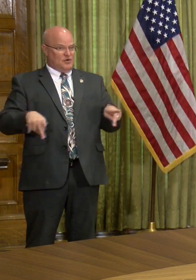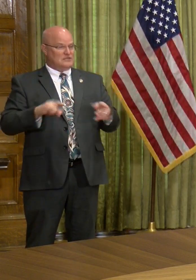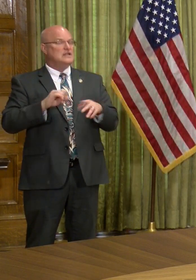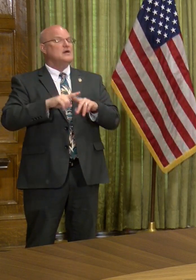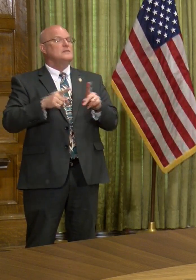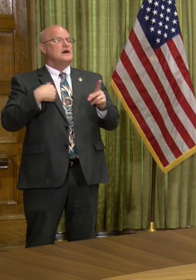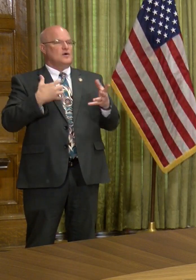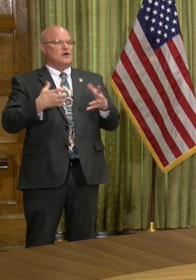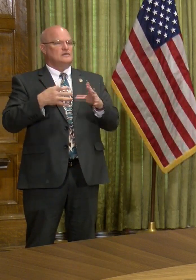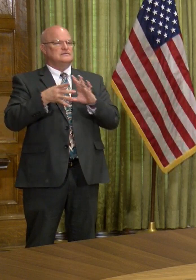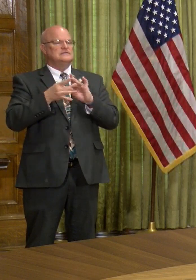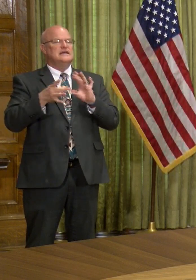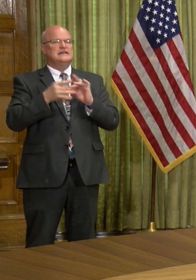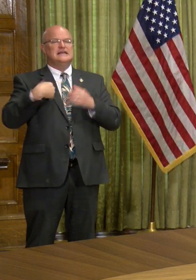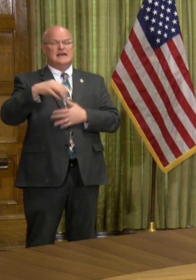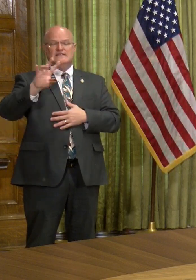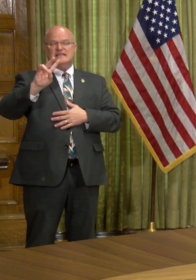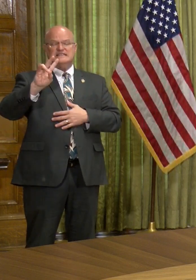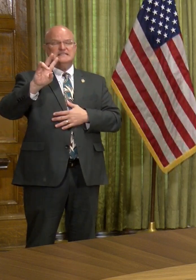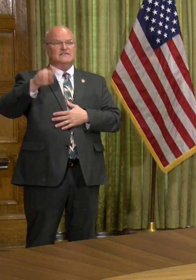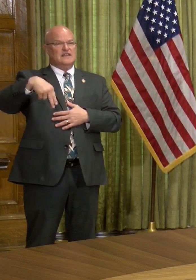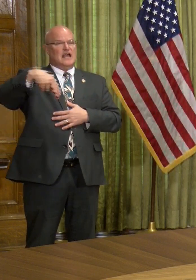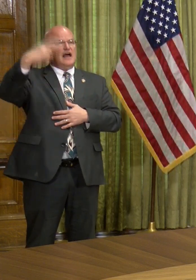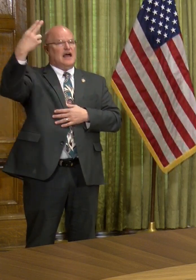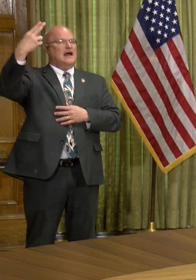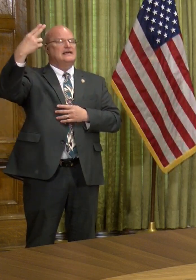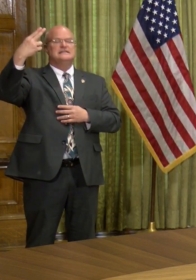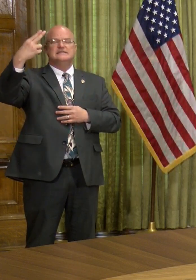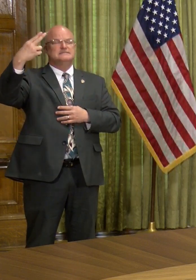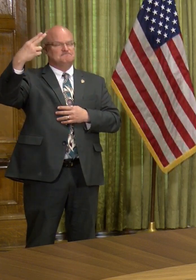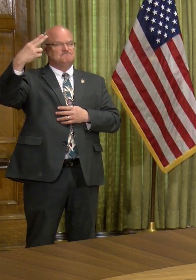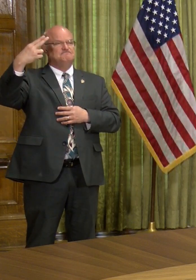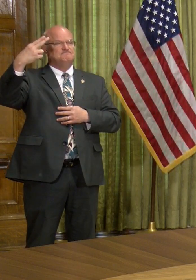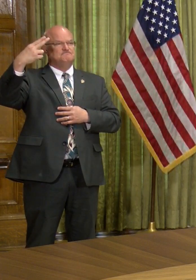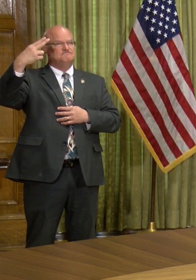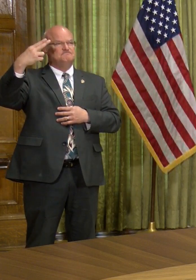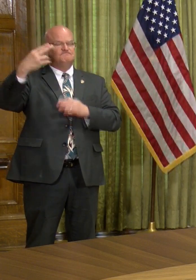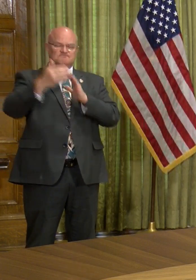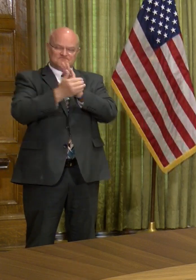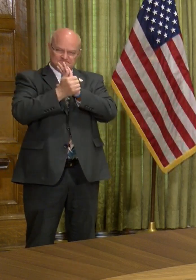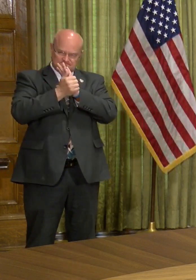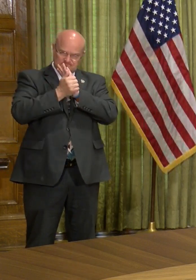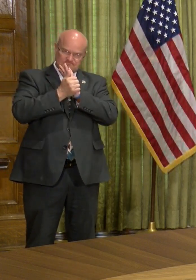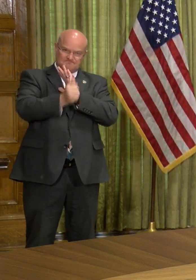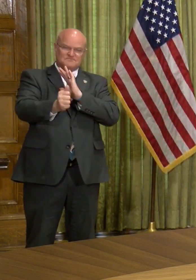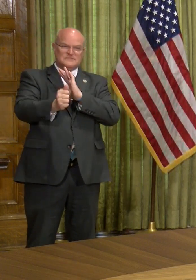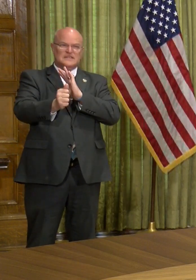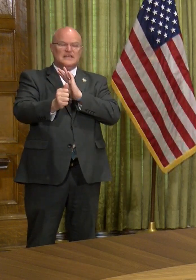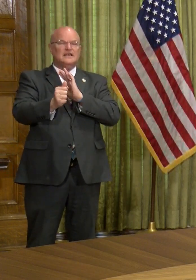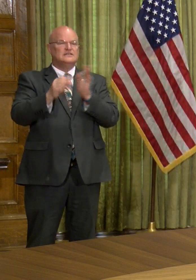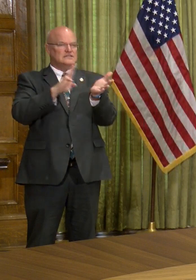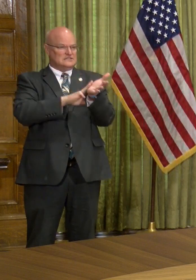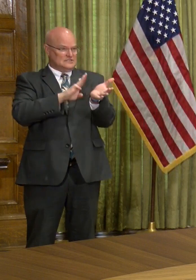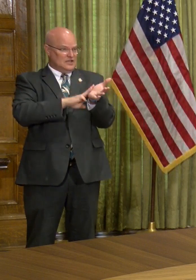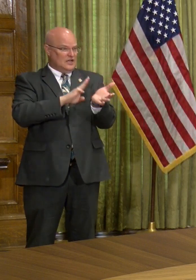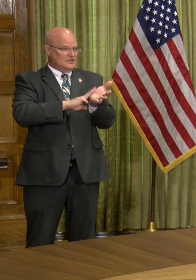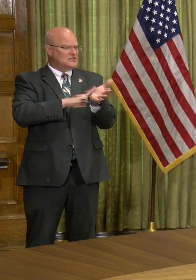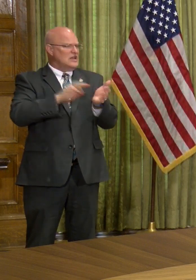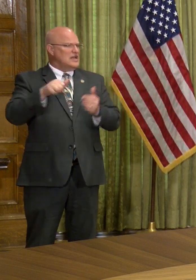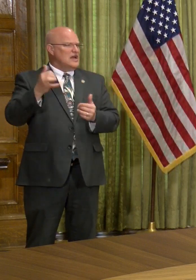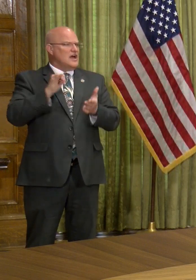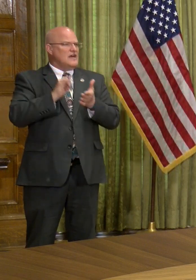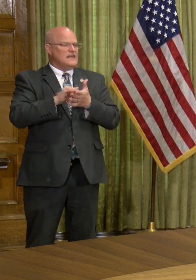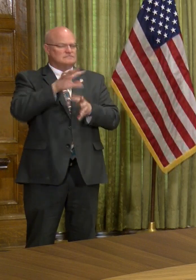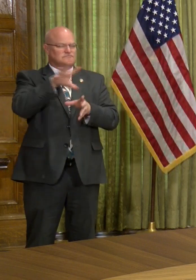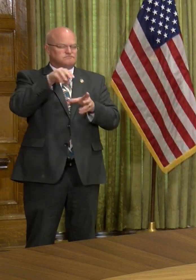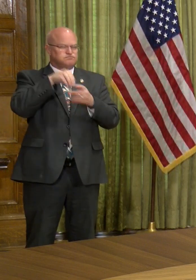names of seven highly skilled epidemiologists and others